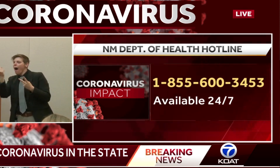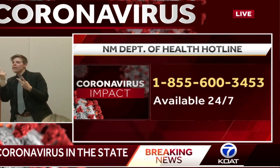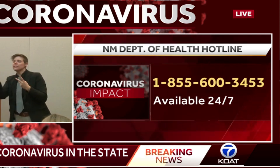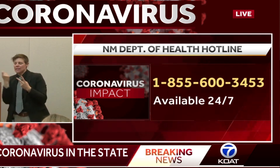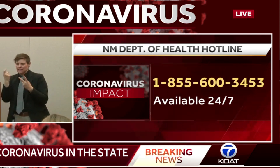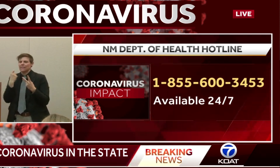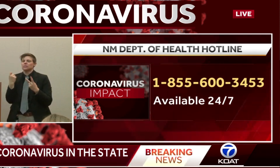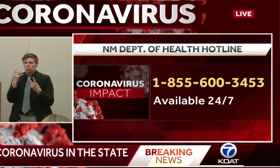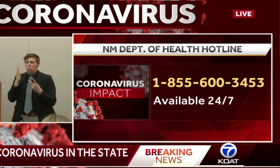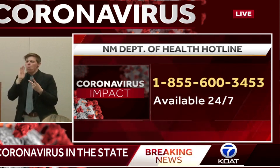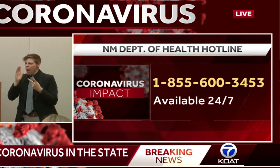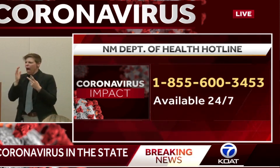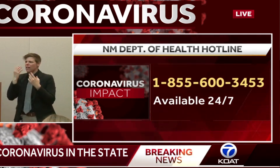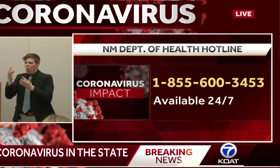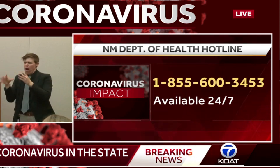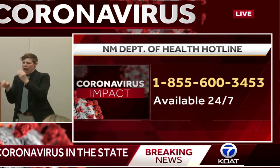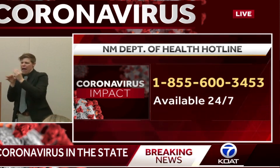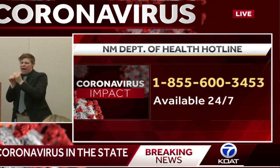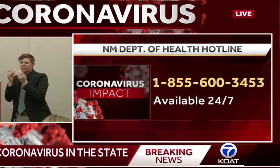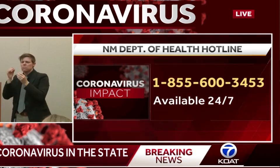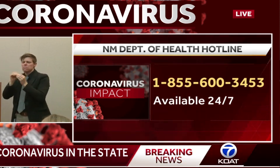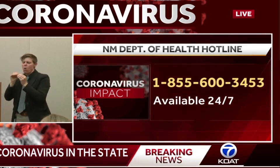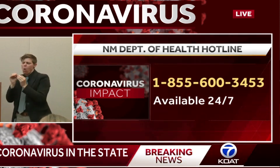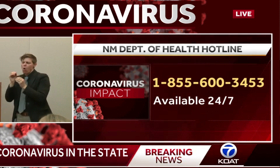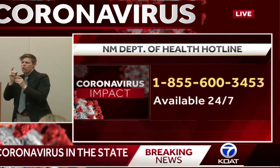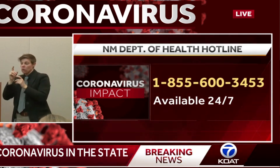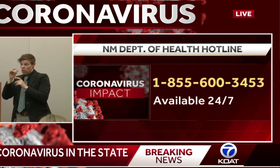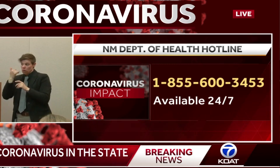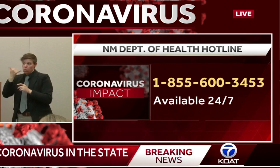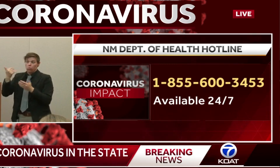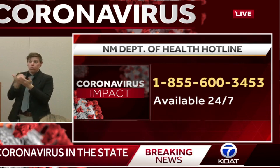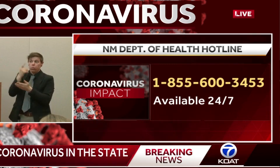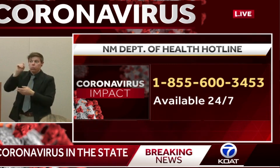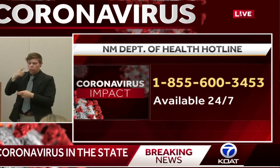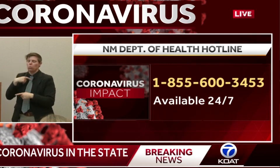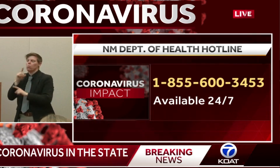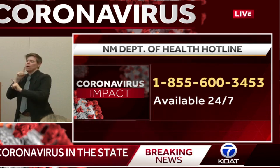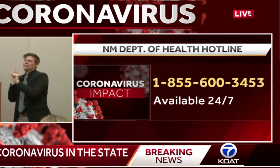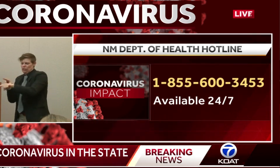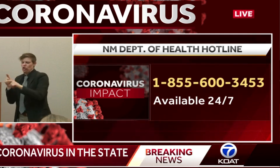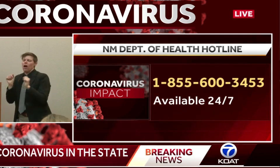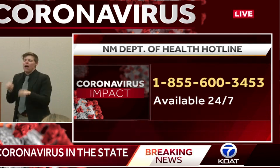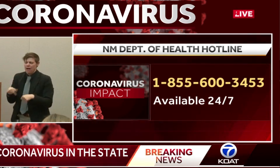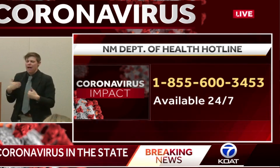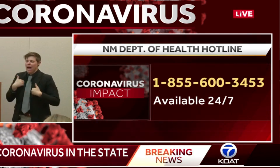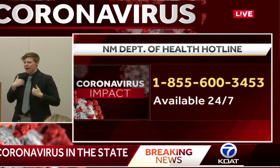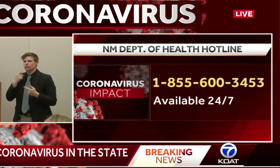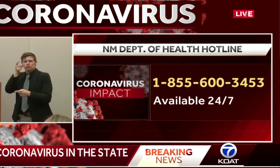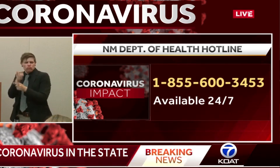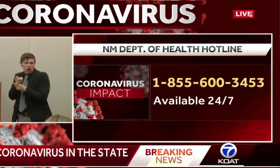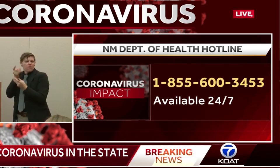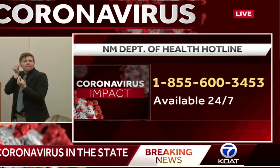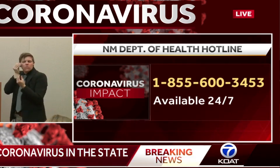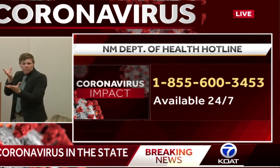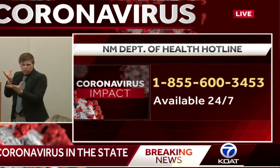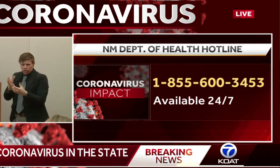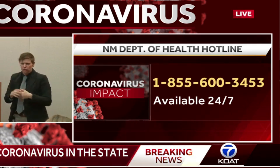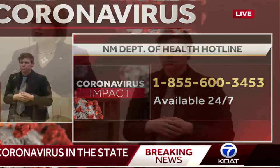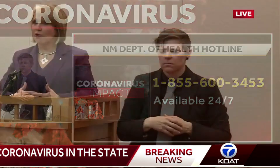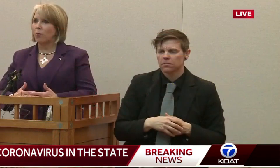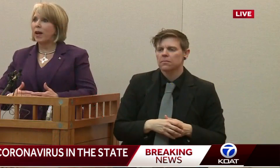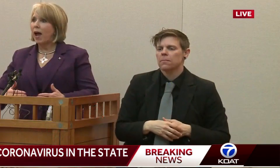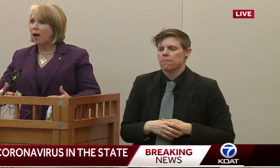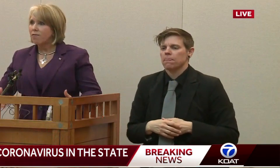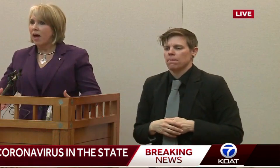If you call it right this minute, you will be dissatisfied with your response. Give us a couple of hours or more